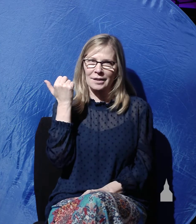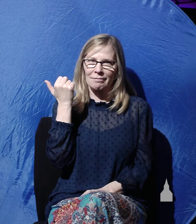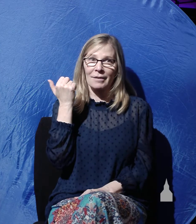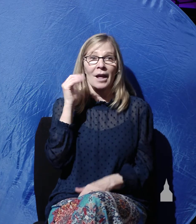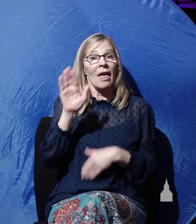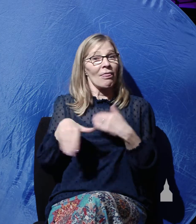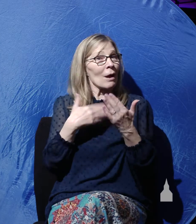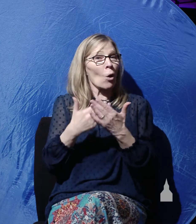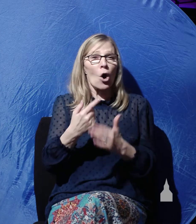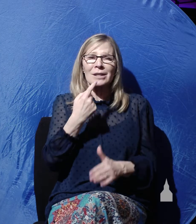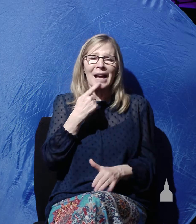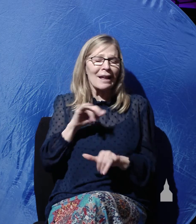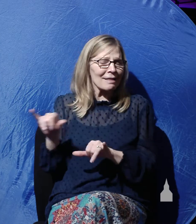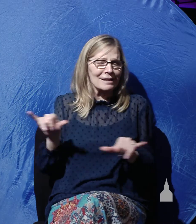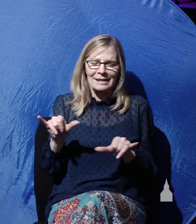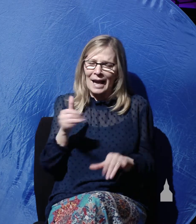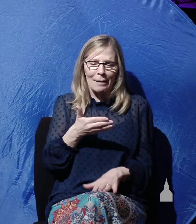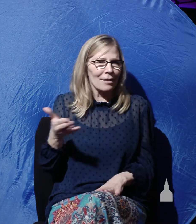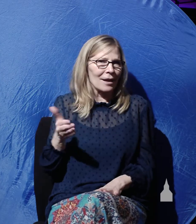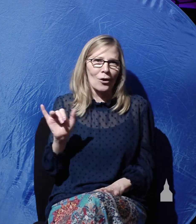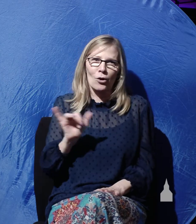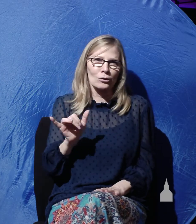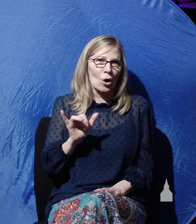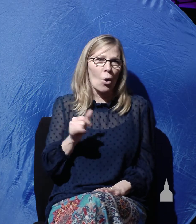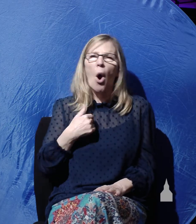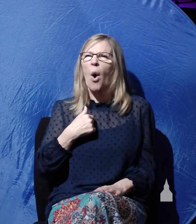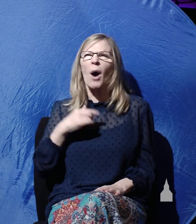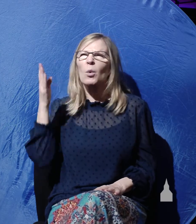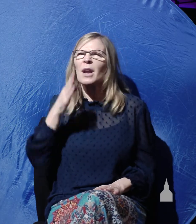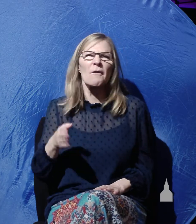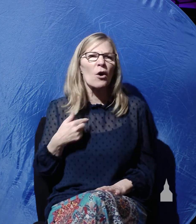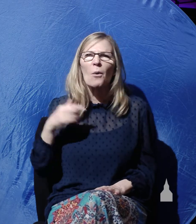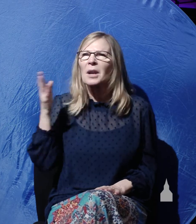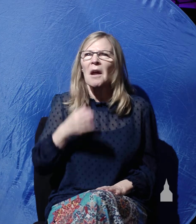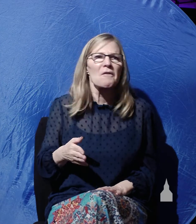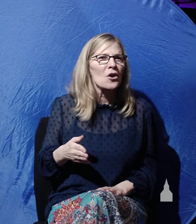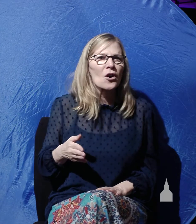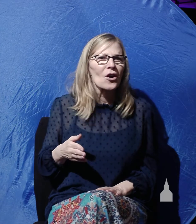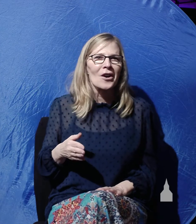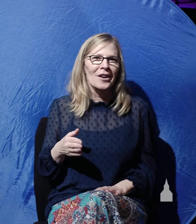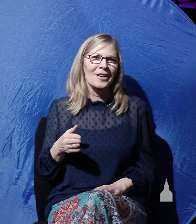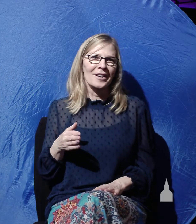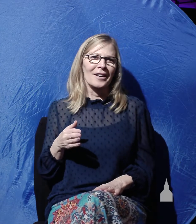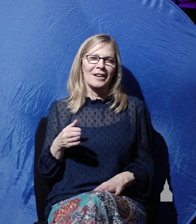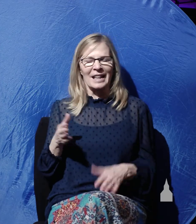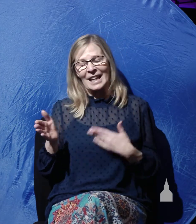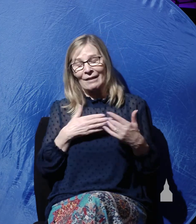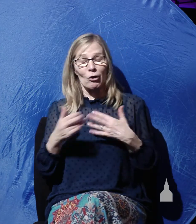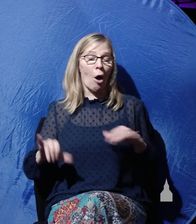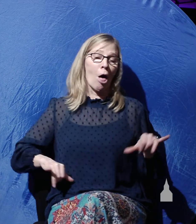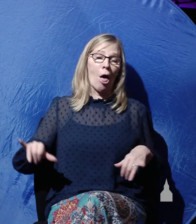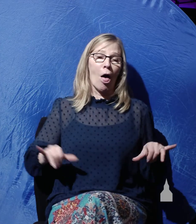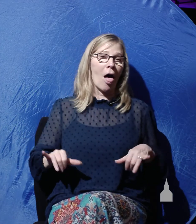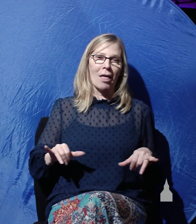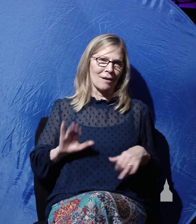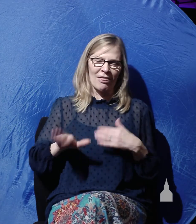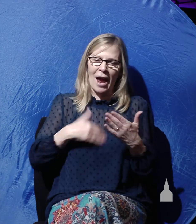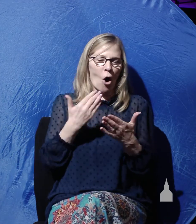were saying the same thing also. In spite of all their bravado, all of them did flee. They ran away. And Peter